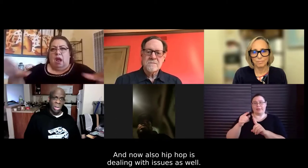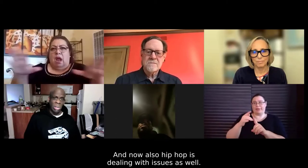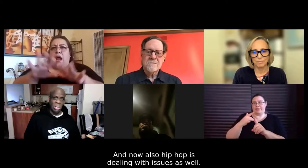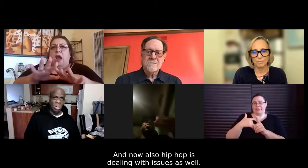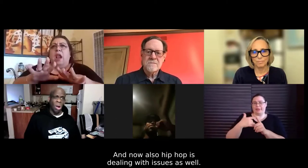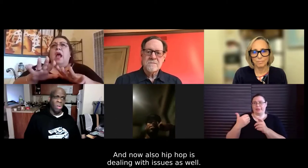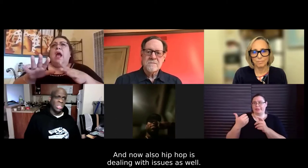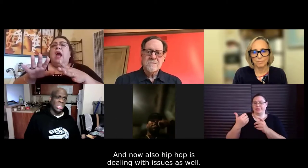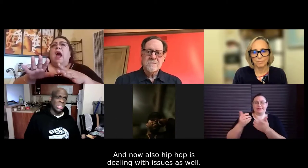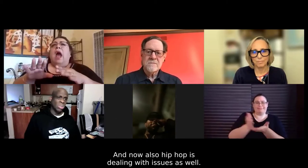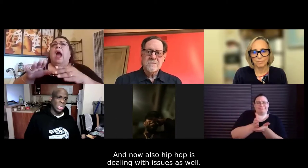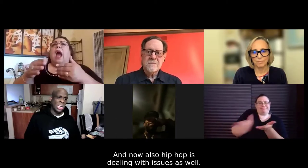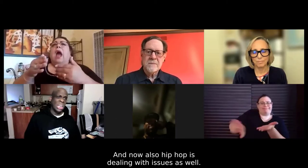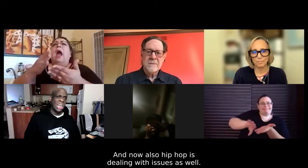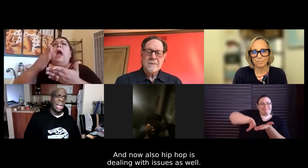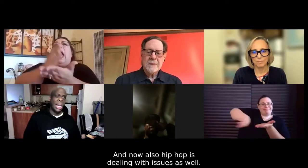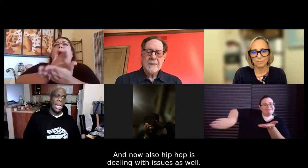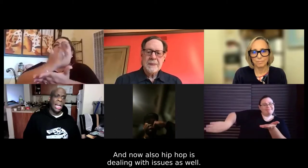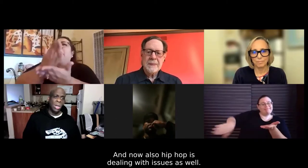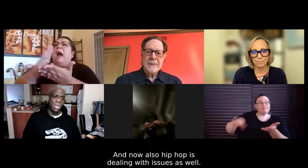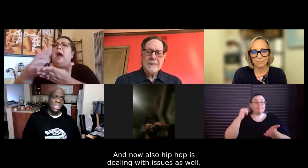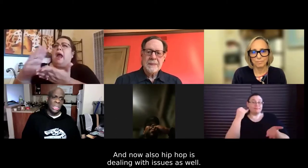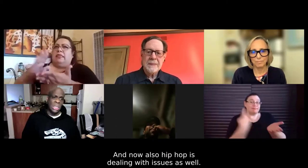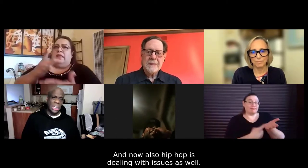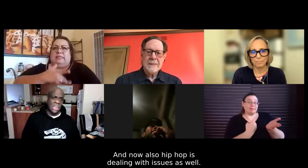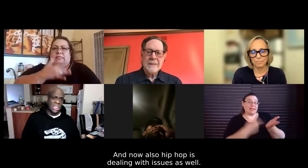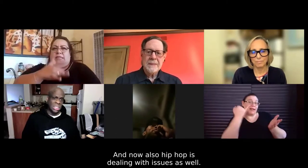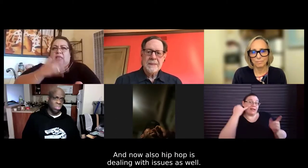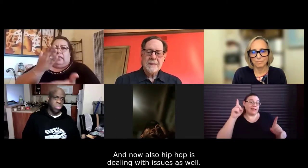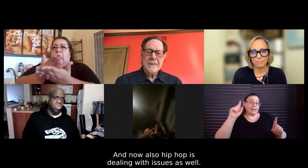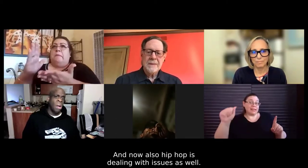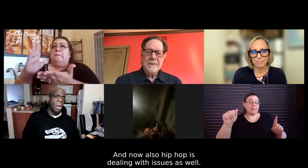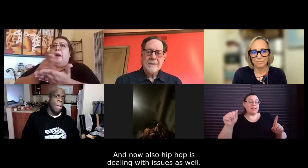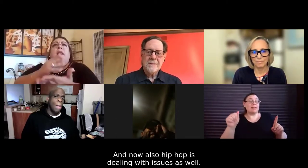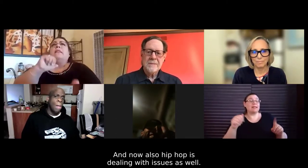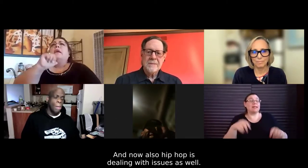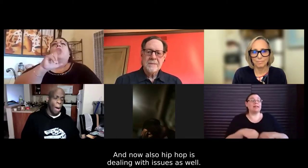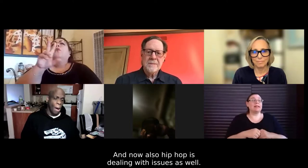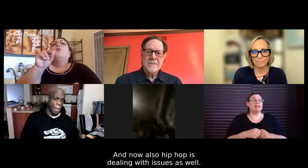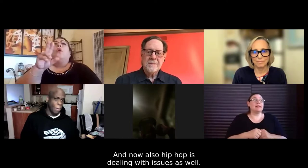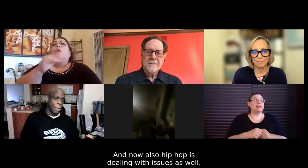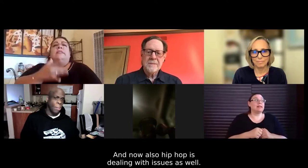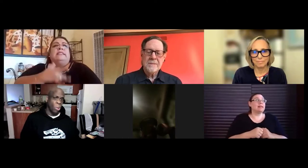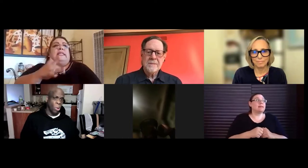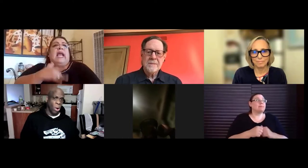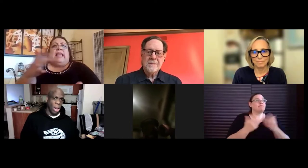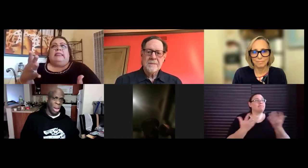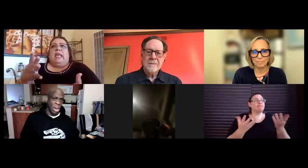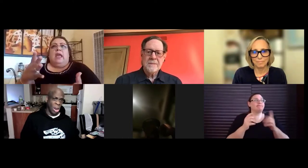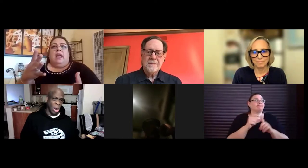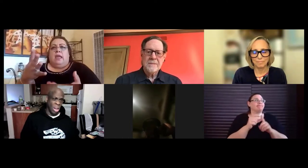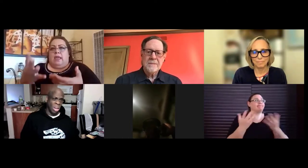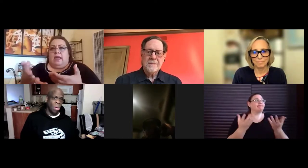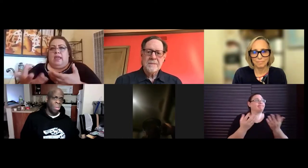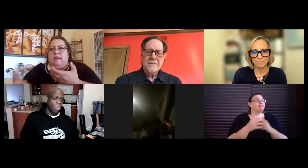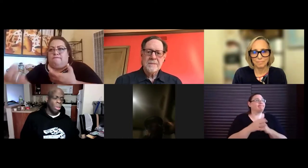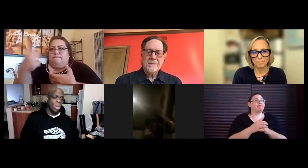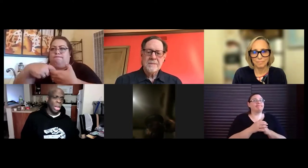know, when you talk about disability, that's all you see is people and